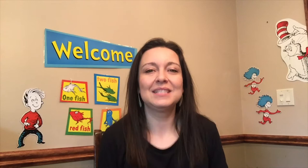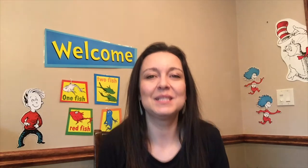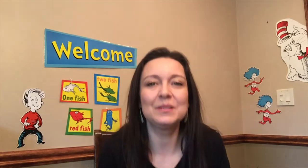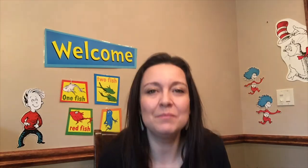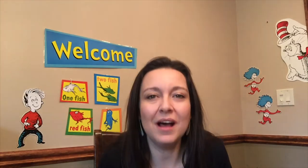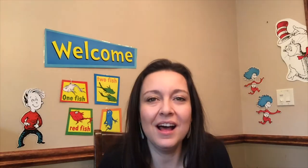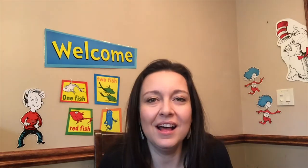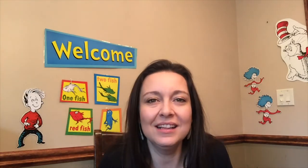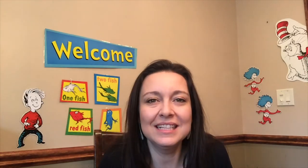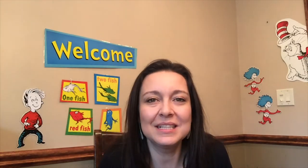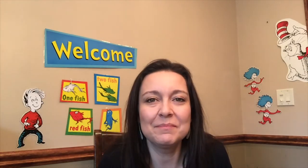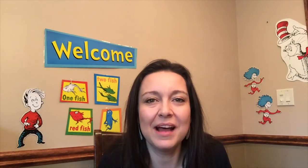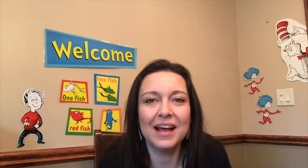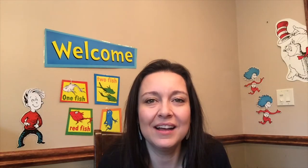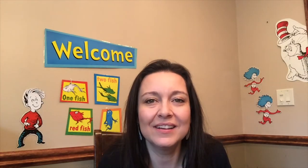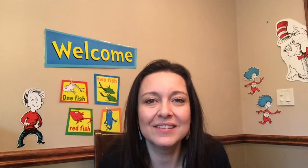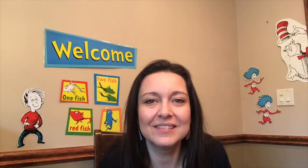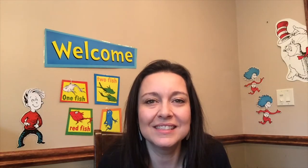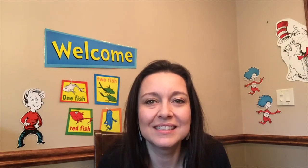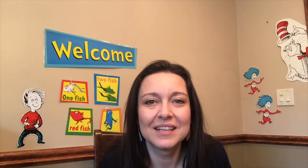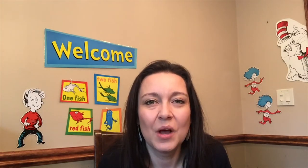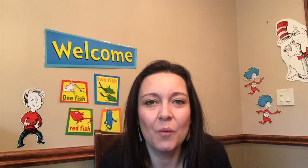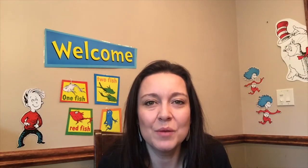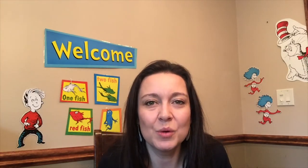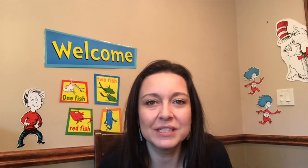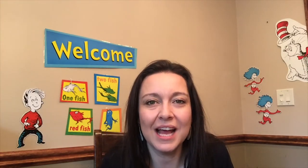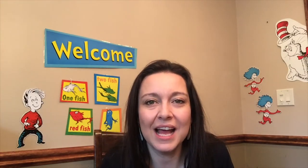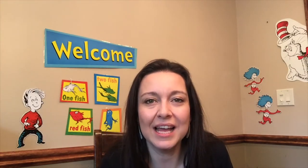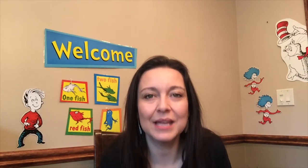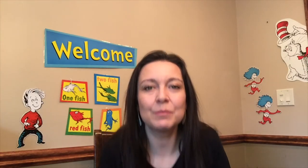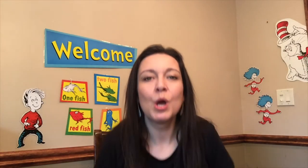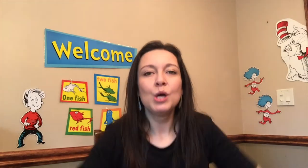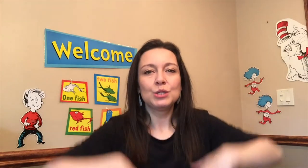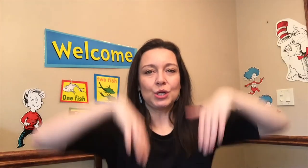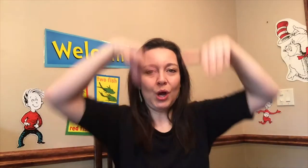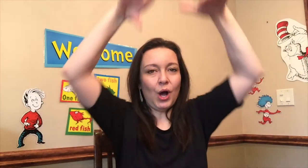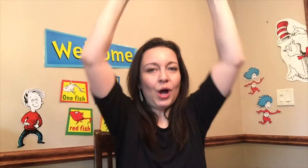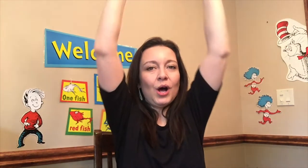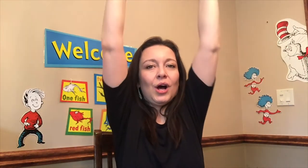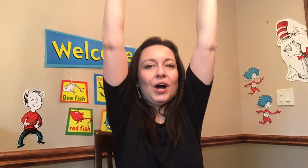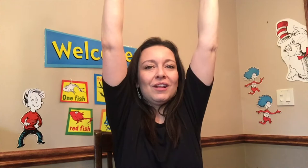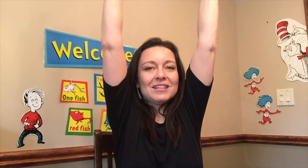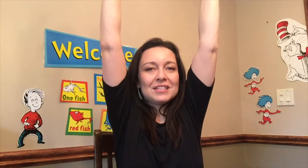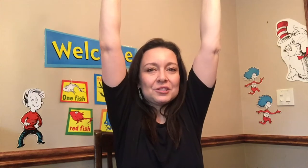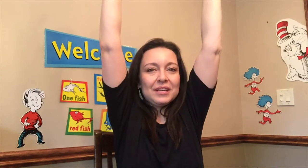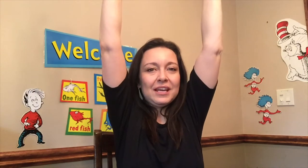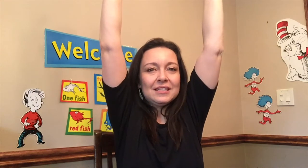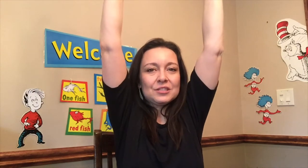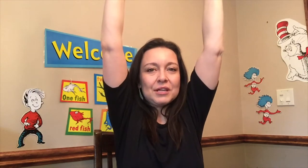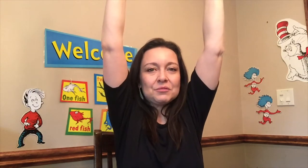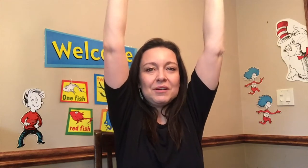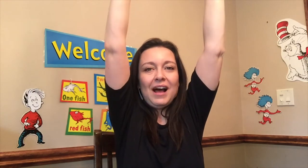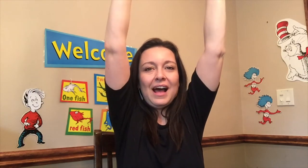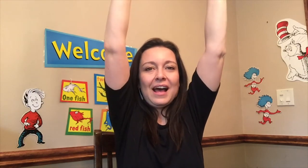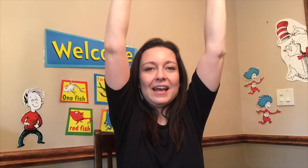small as a mouse one more time tall as a tree stretch real high